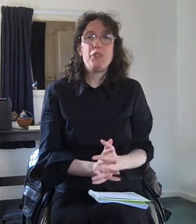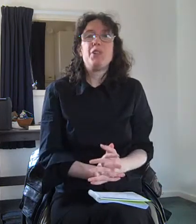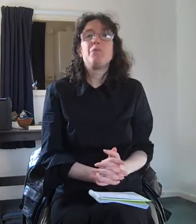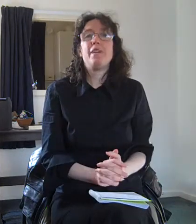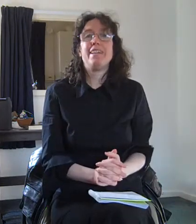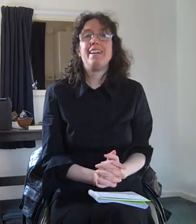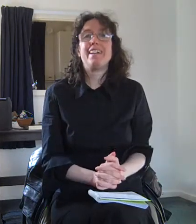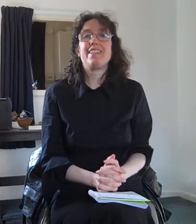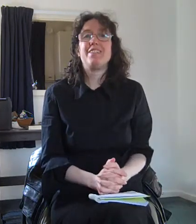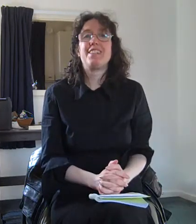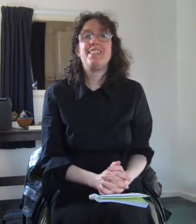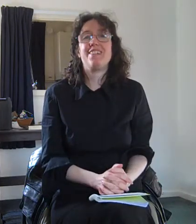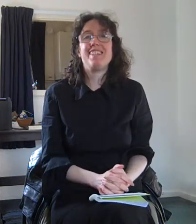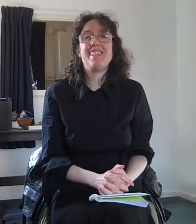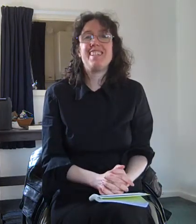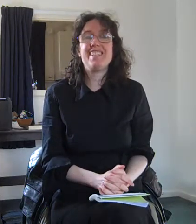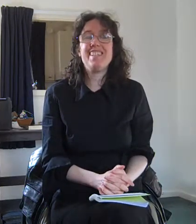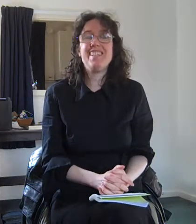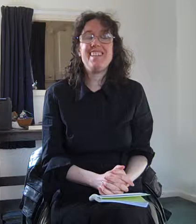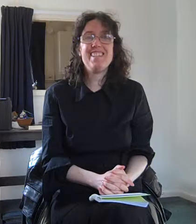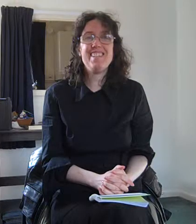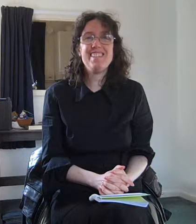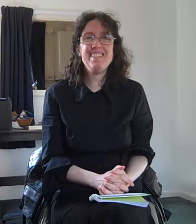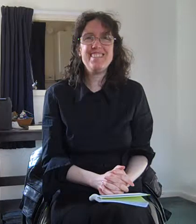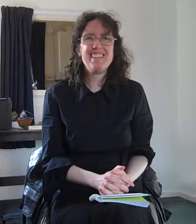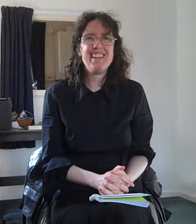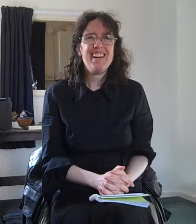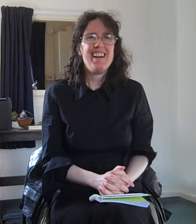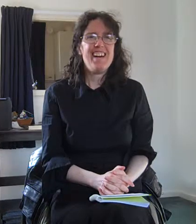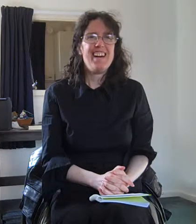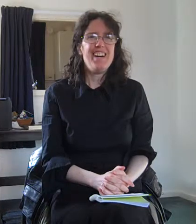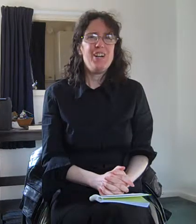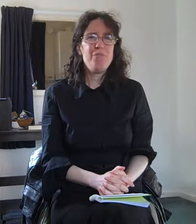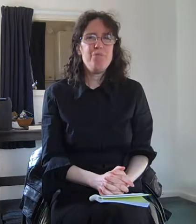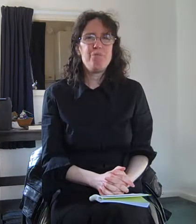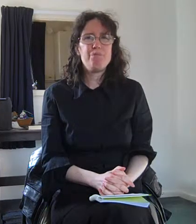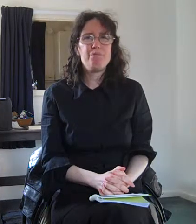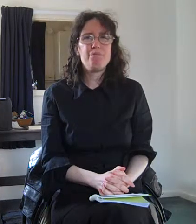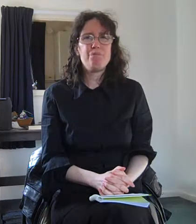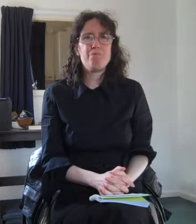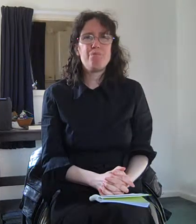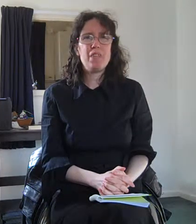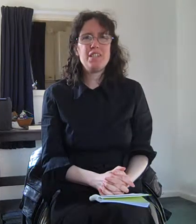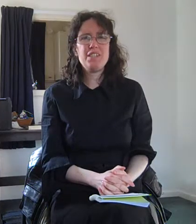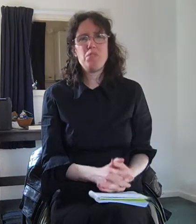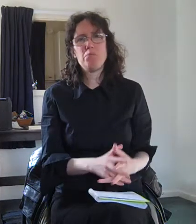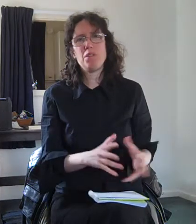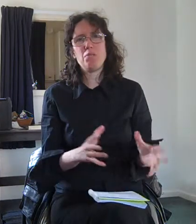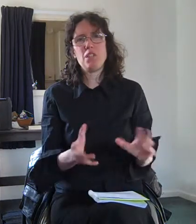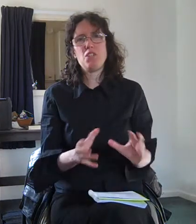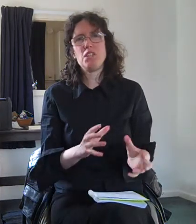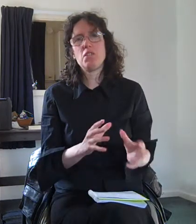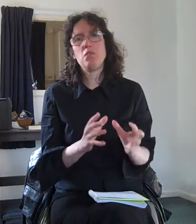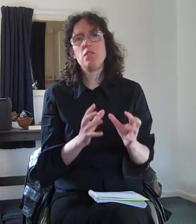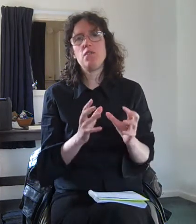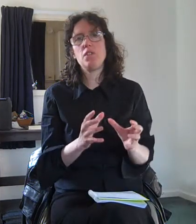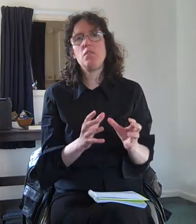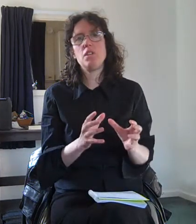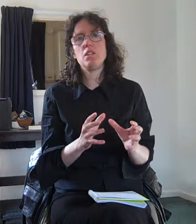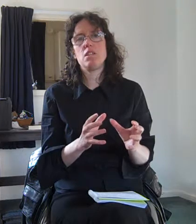to be diagnosed long-sighted as an adult um because opticians hold the view that